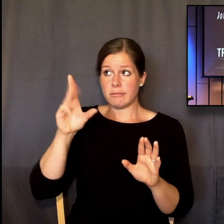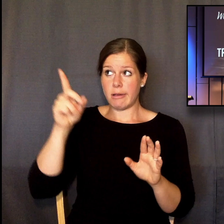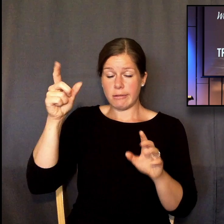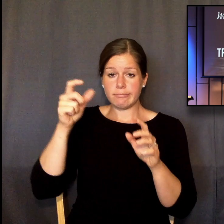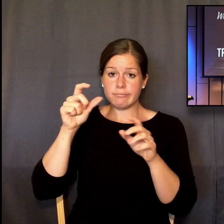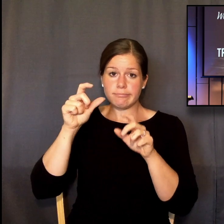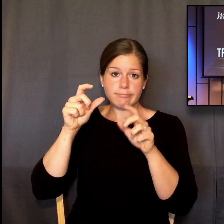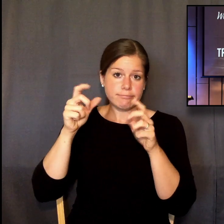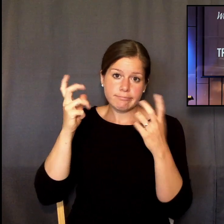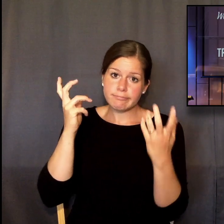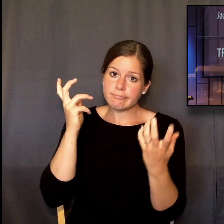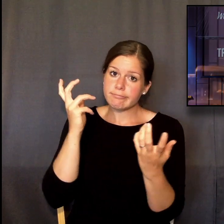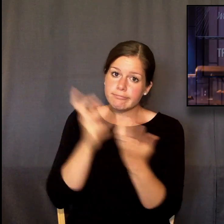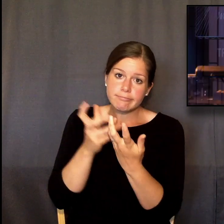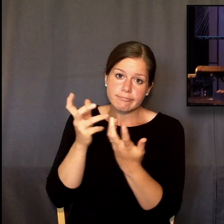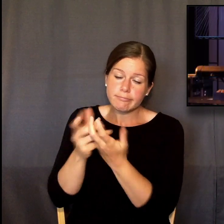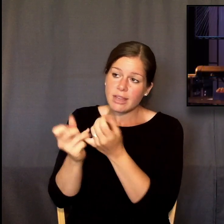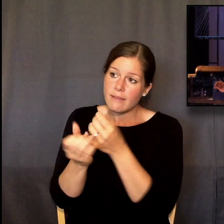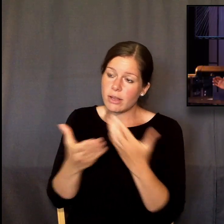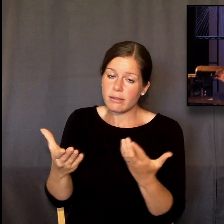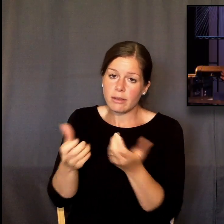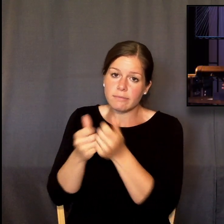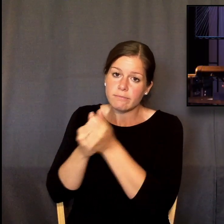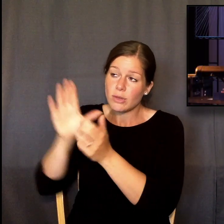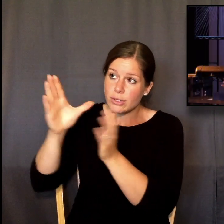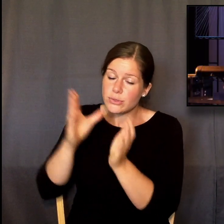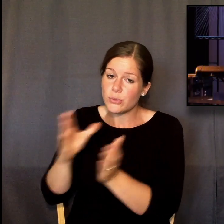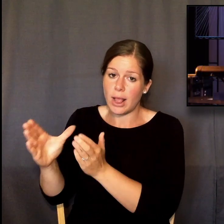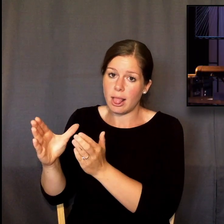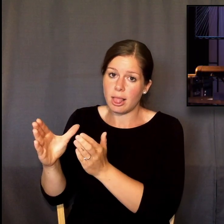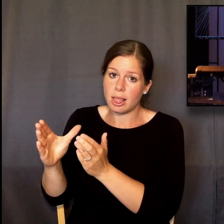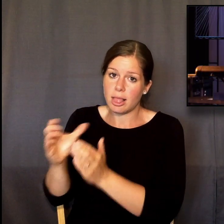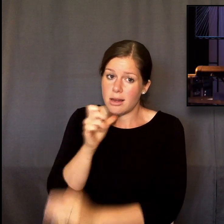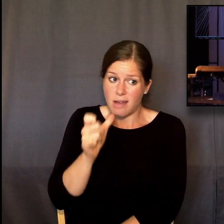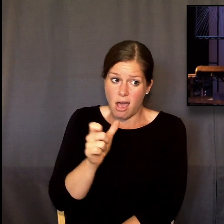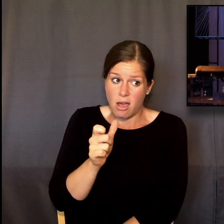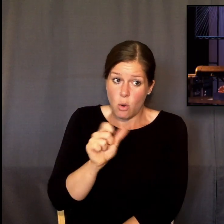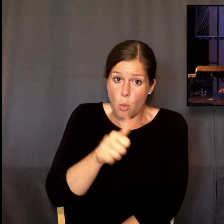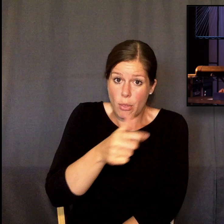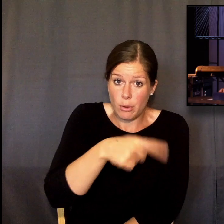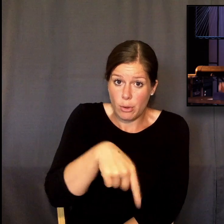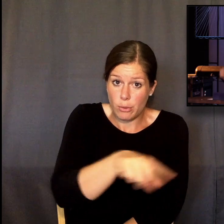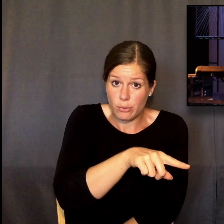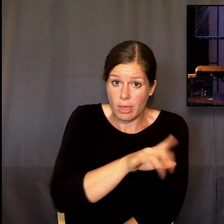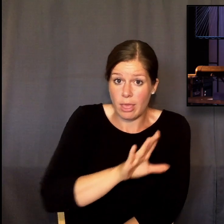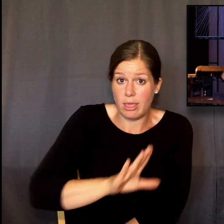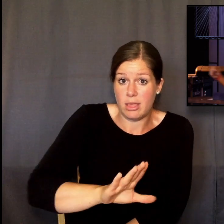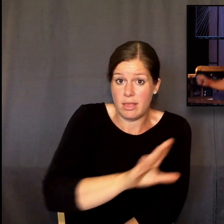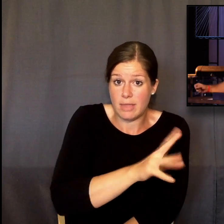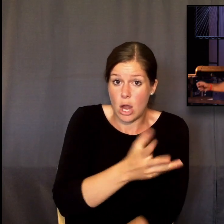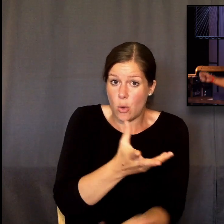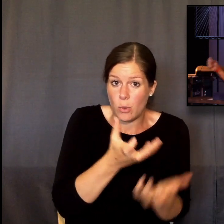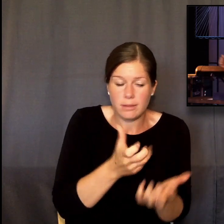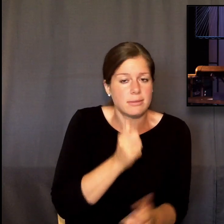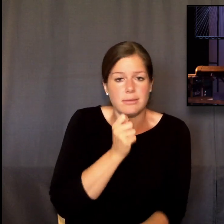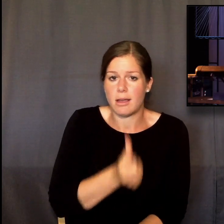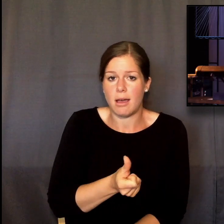else's, just his. He does whatever it is that pleases him every second of every day. Nothing, not demons,